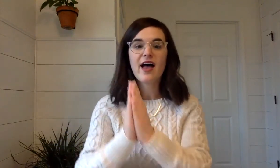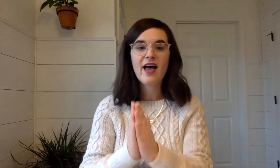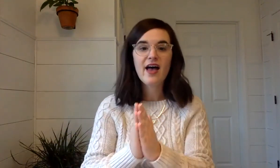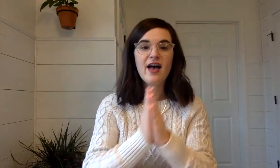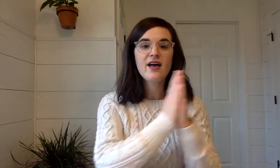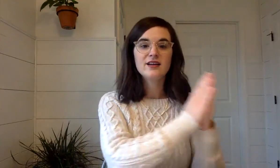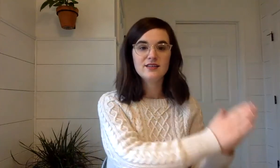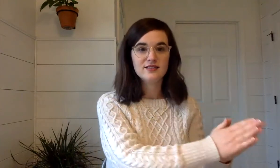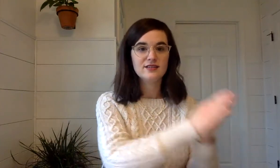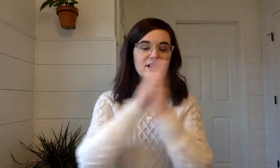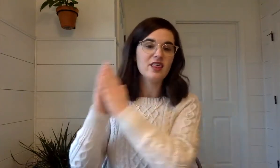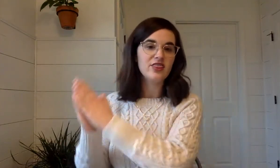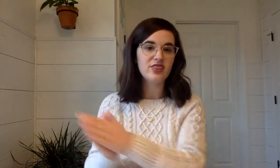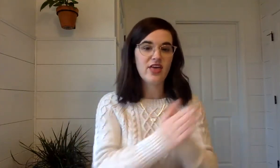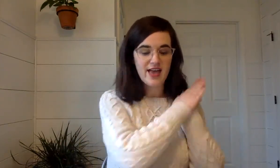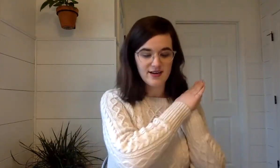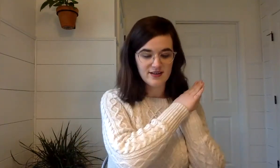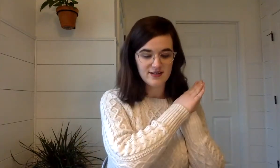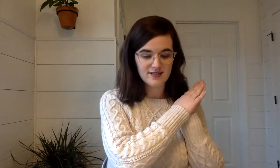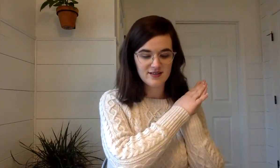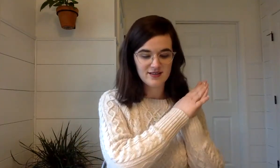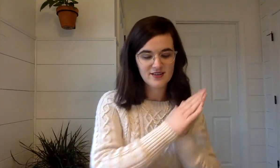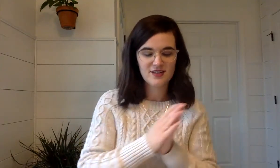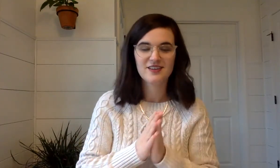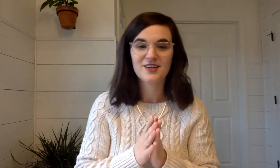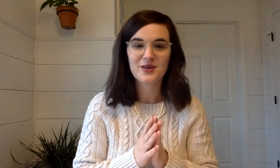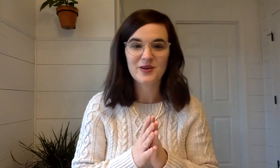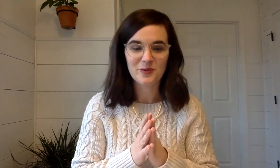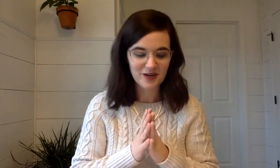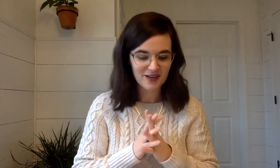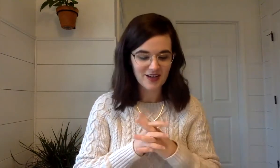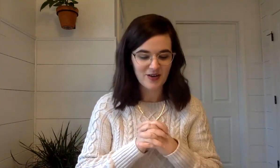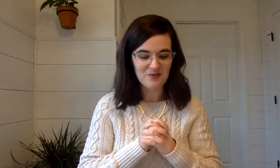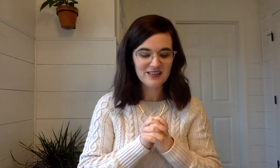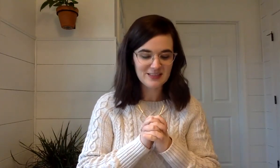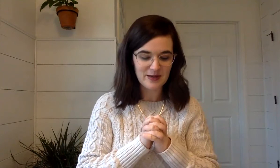Then. Then. Then. Then. One last one.